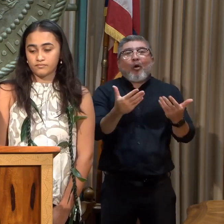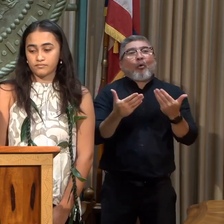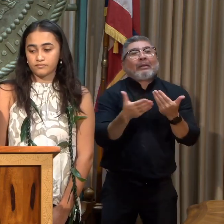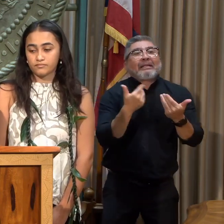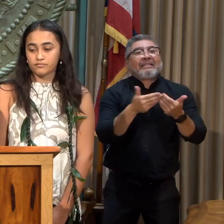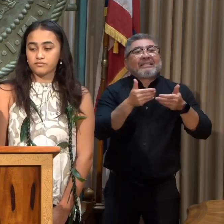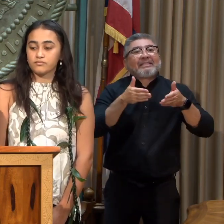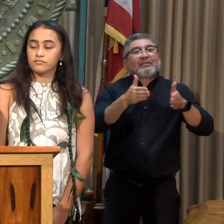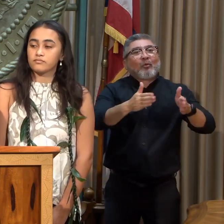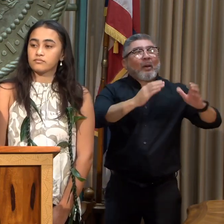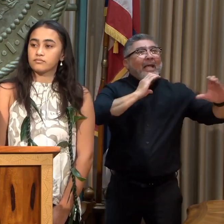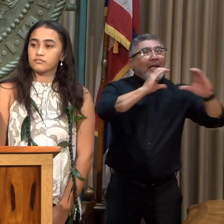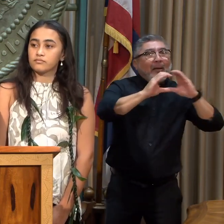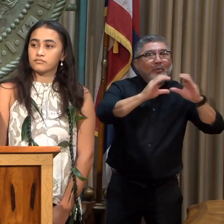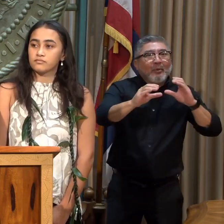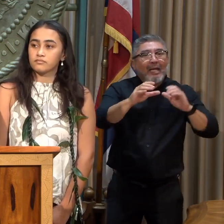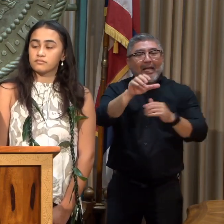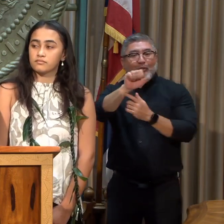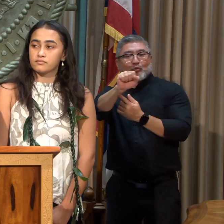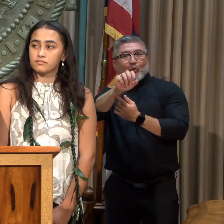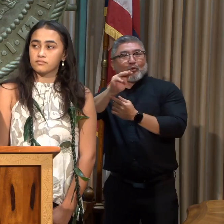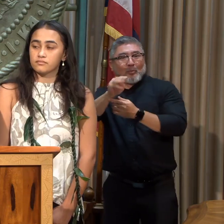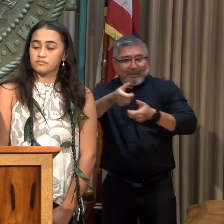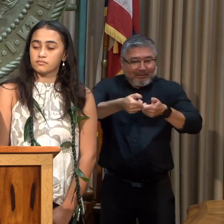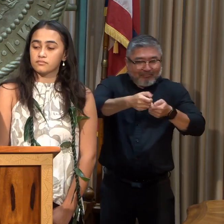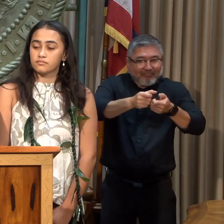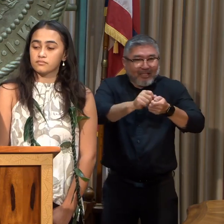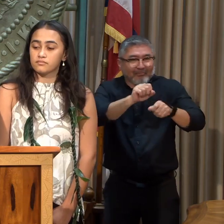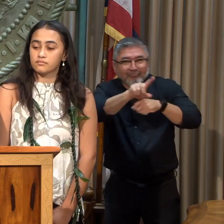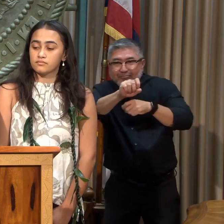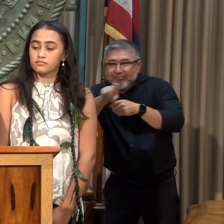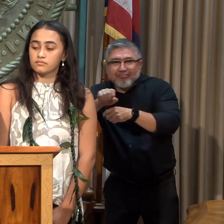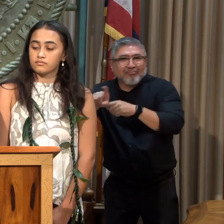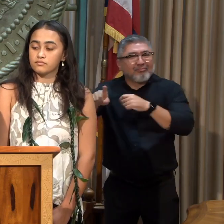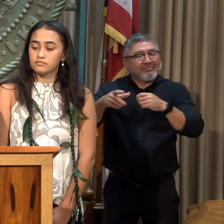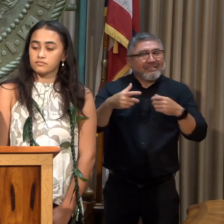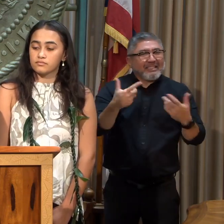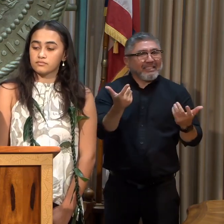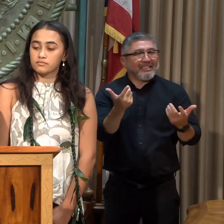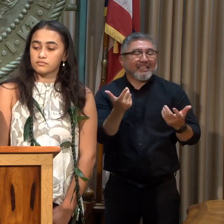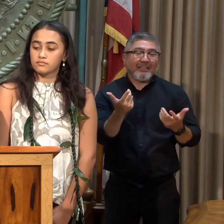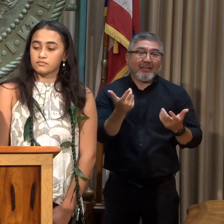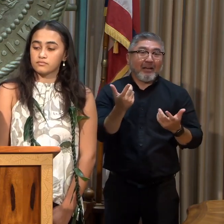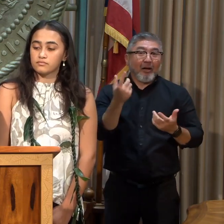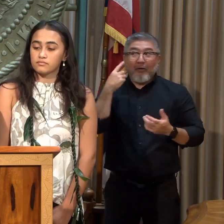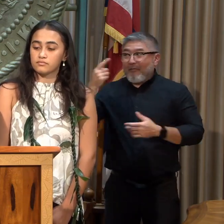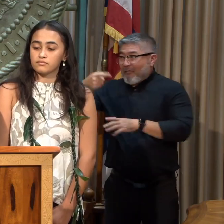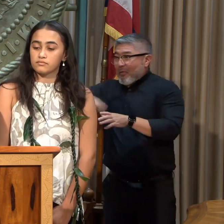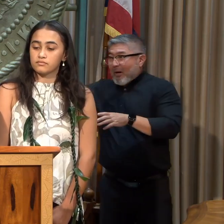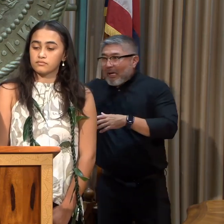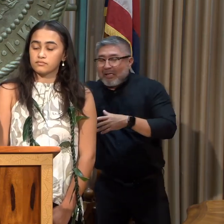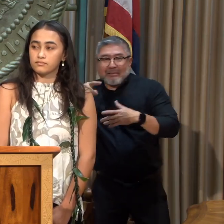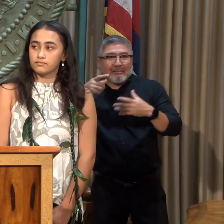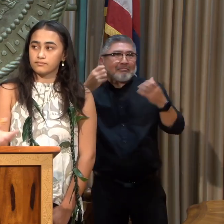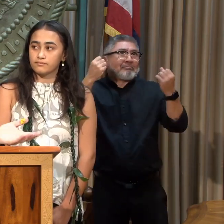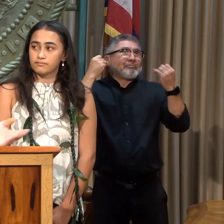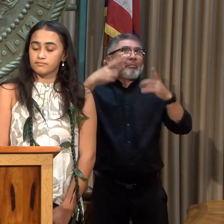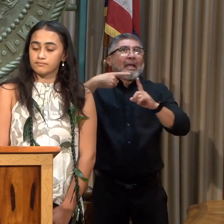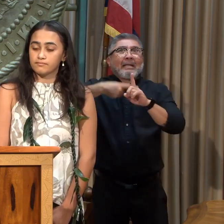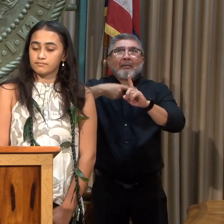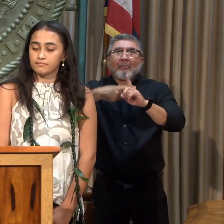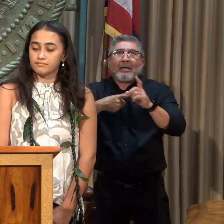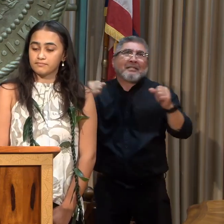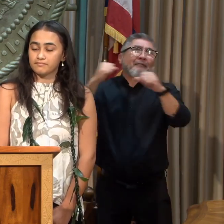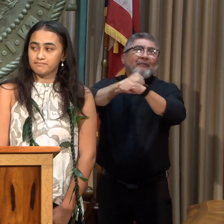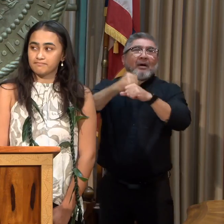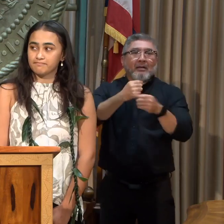media and activism. So for us, it took many, many months to reach out and get petitions. That's the way things were done. This